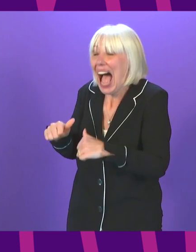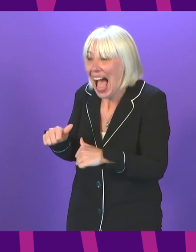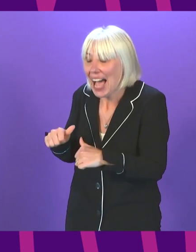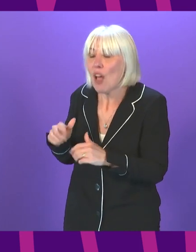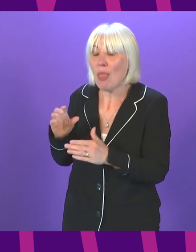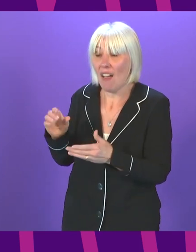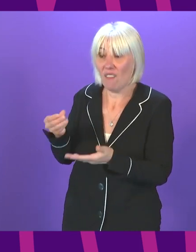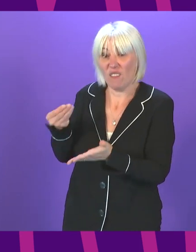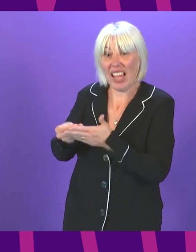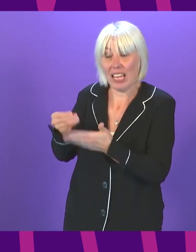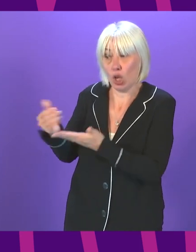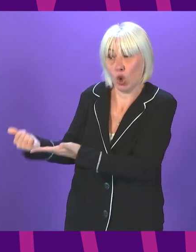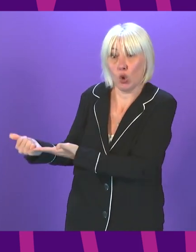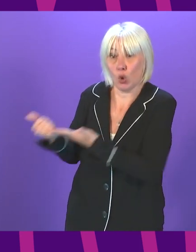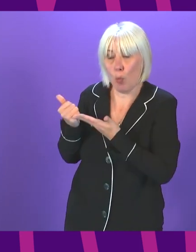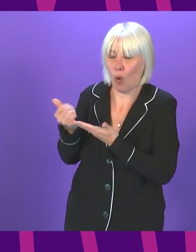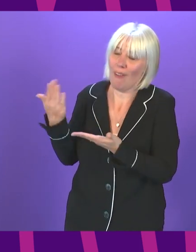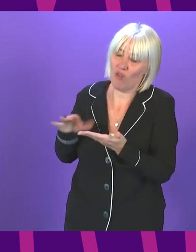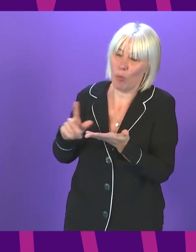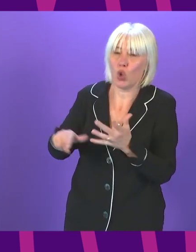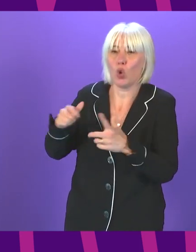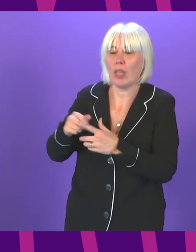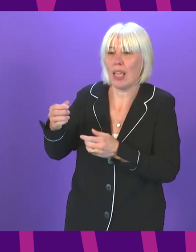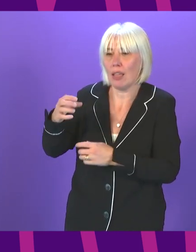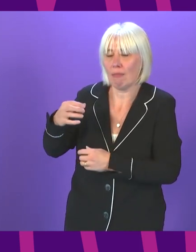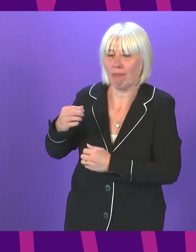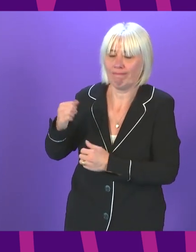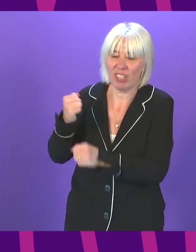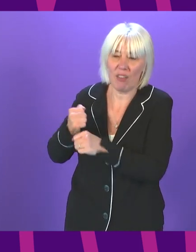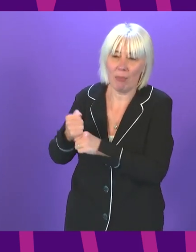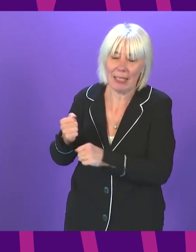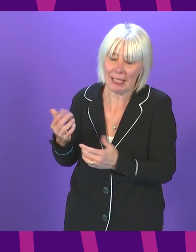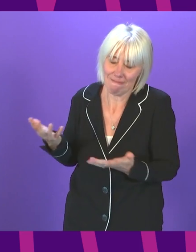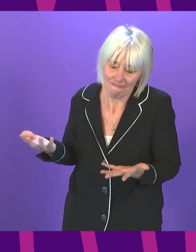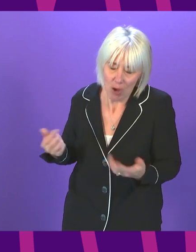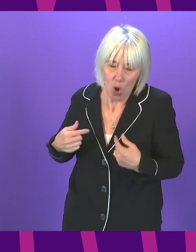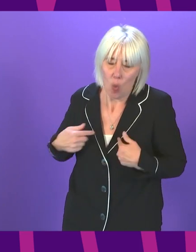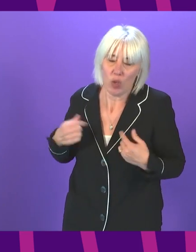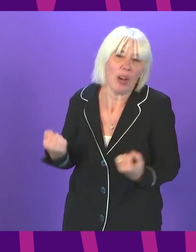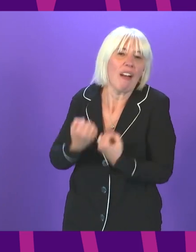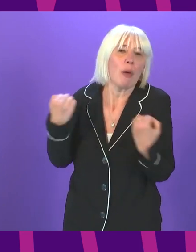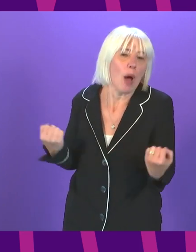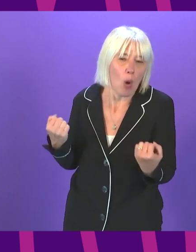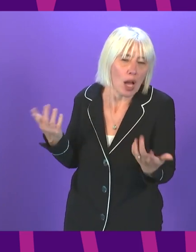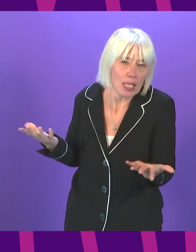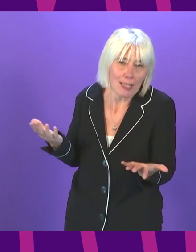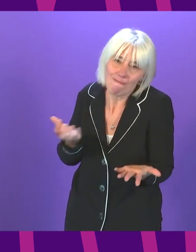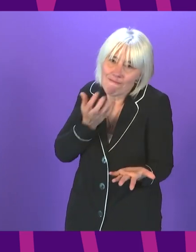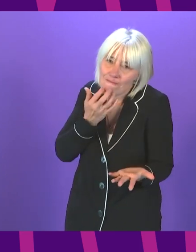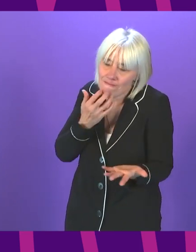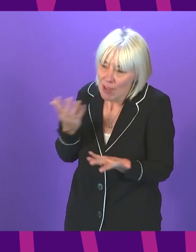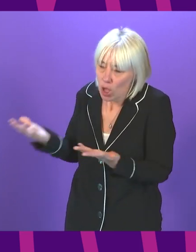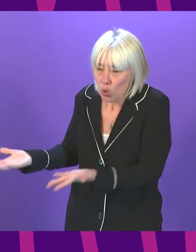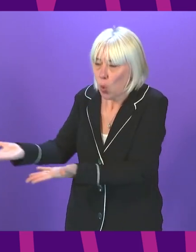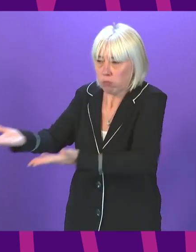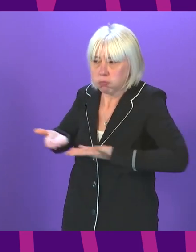financial support has to come through the UK Government because we do not have the borrowing powers, would flex depending on the public health situation in each of the four